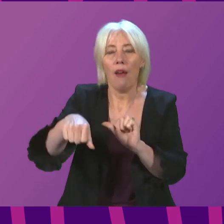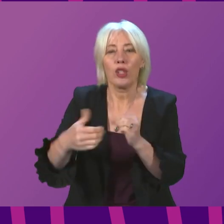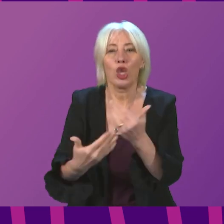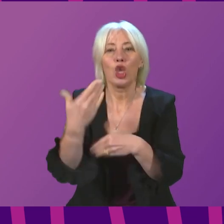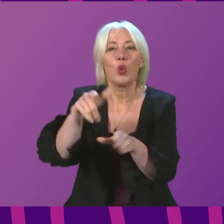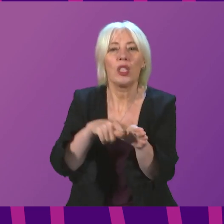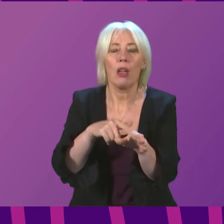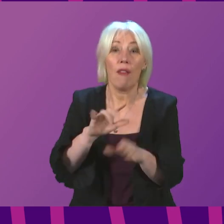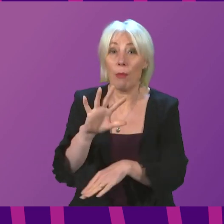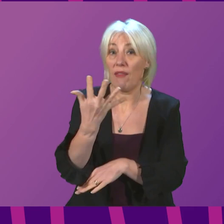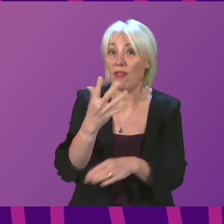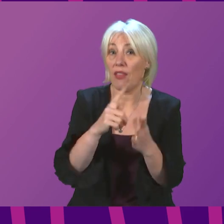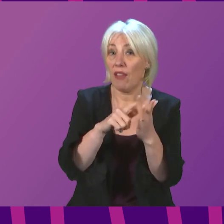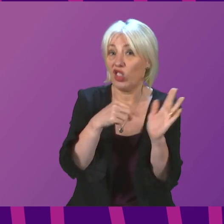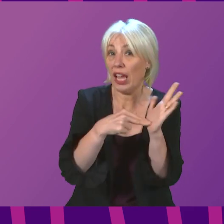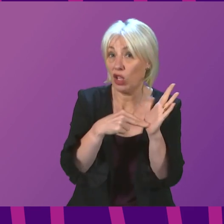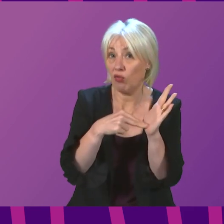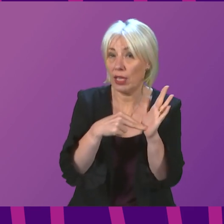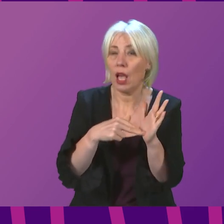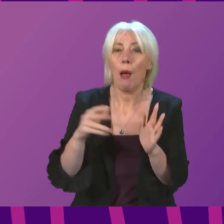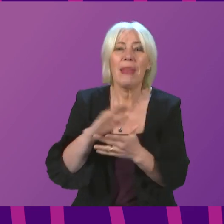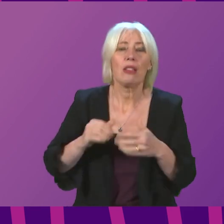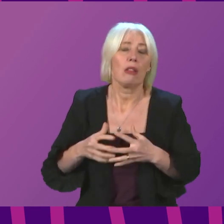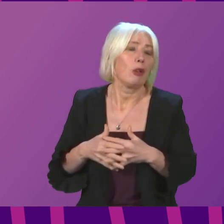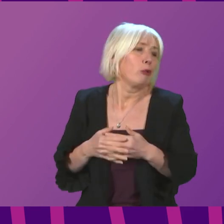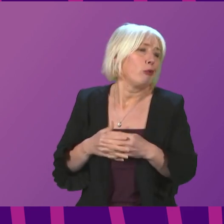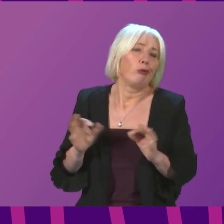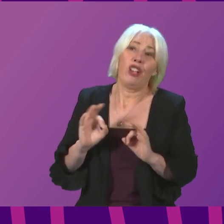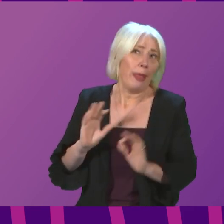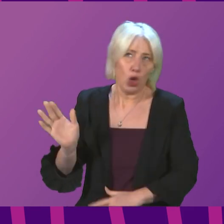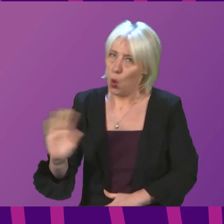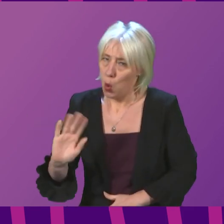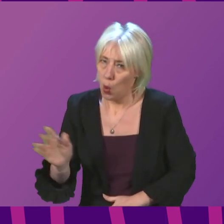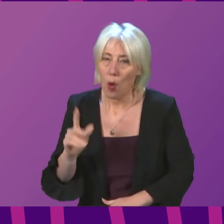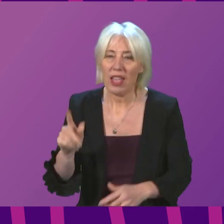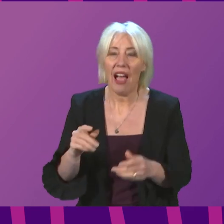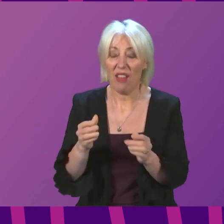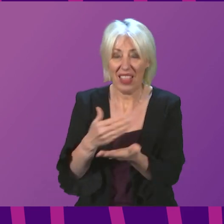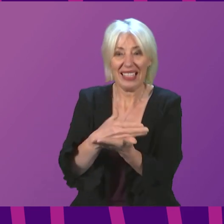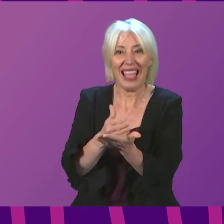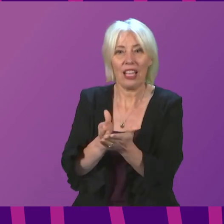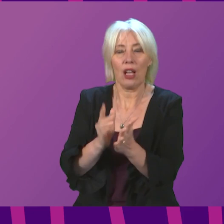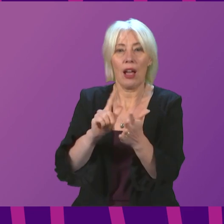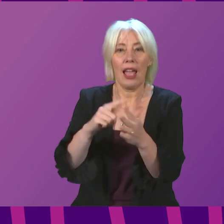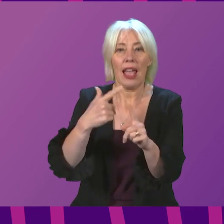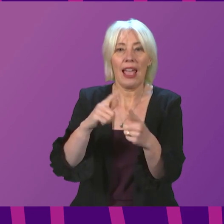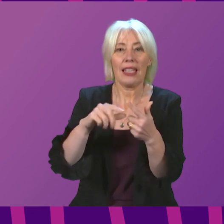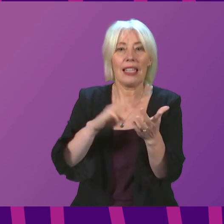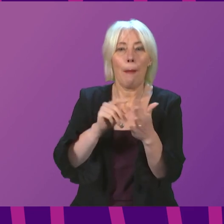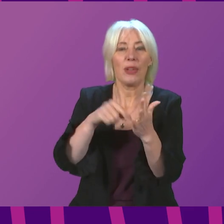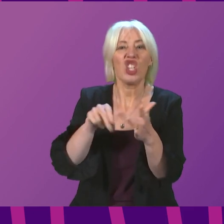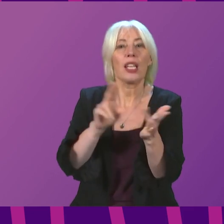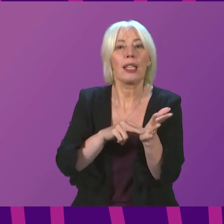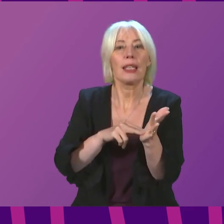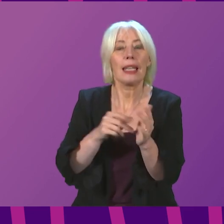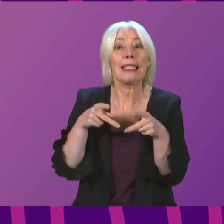from the 5th of January. We are not doing nothing in the meantime. The sectoral exemption scheme is important and is already helping